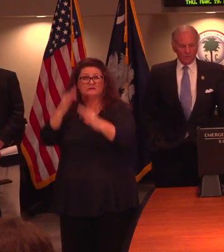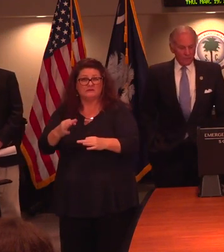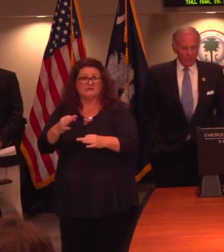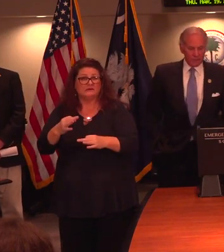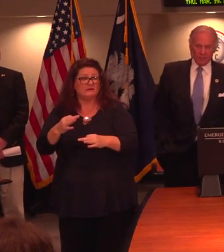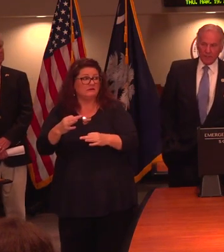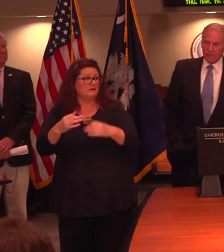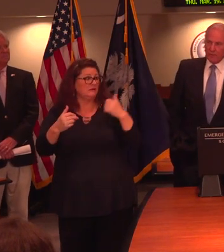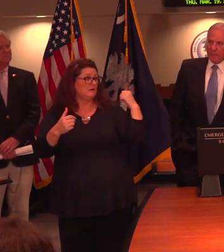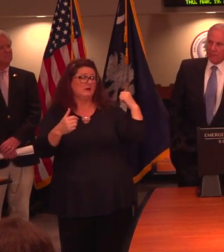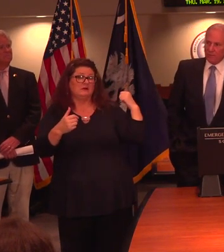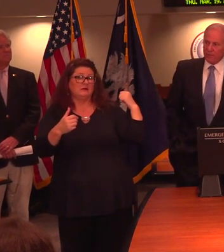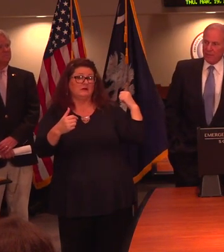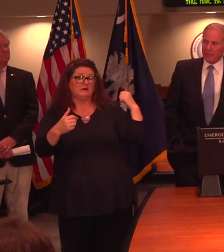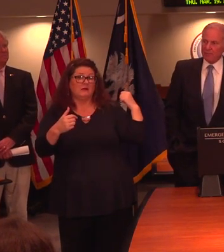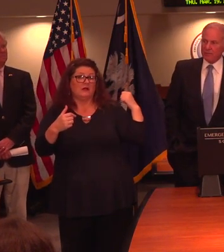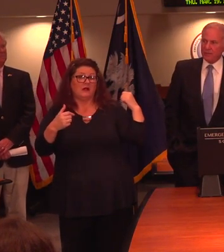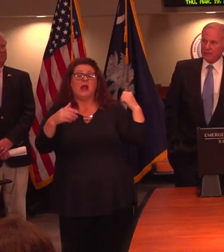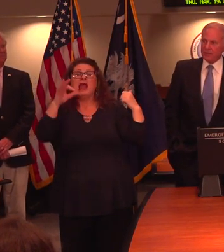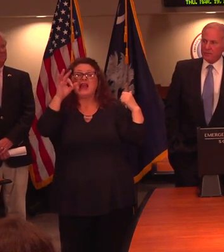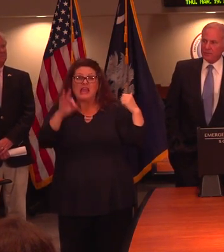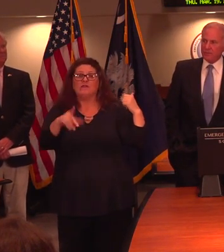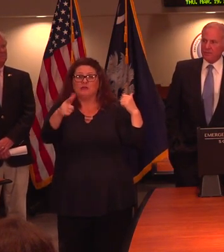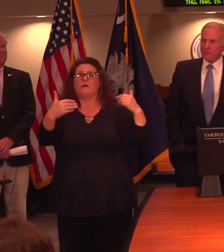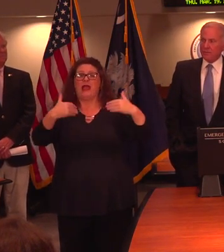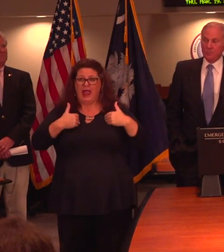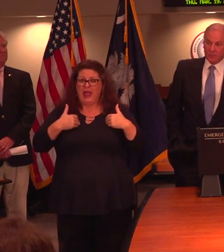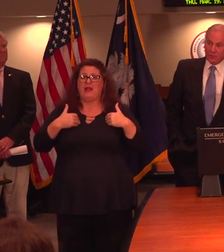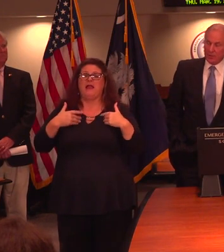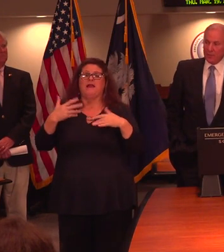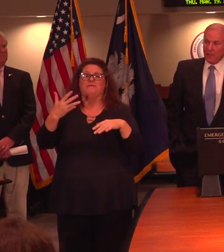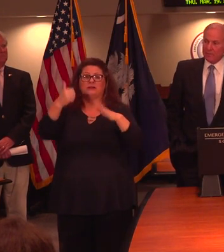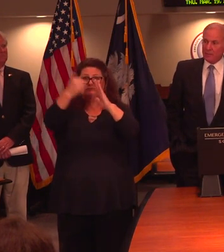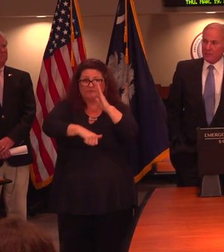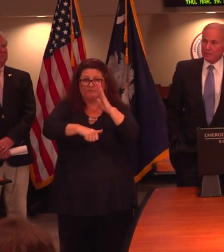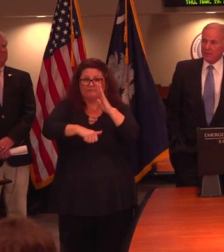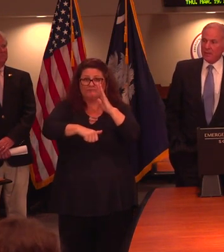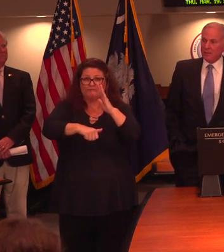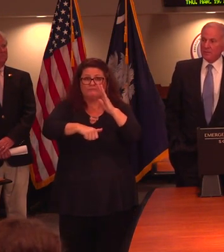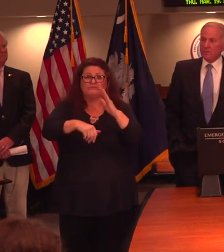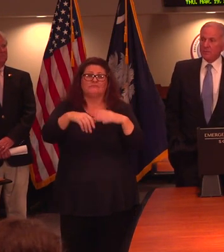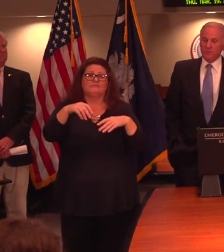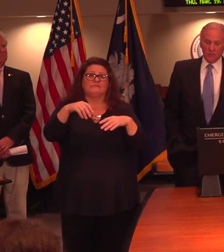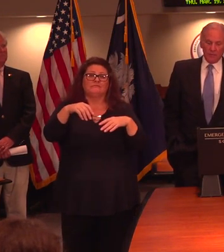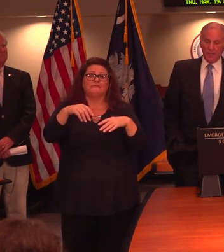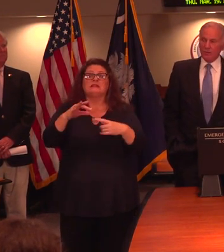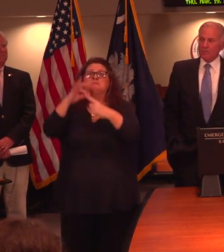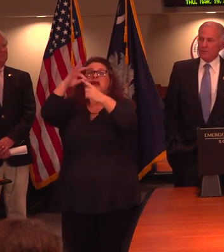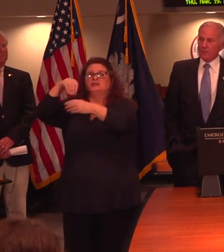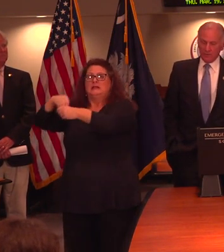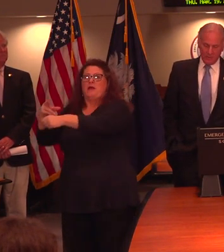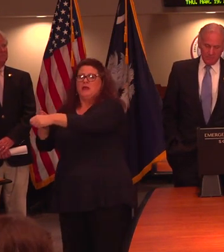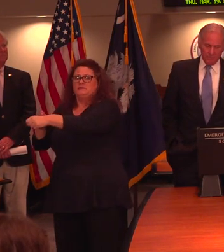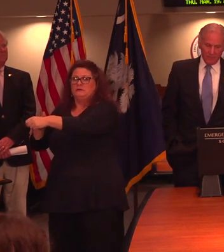we're asking any sort of elective procedures, certainly in hospitals, to allow